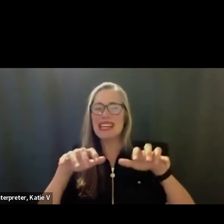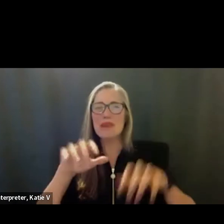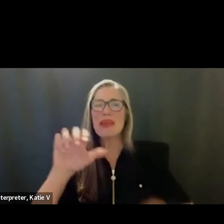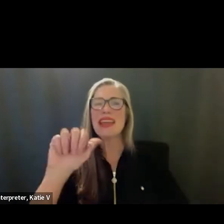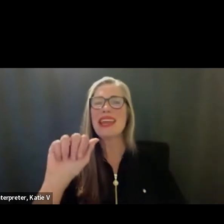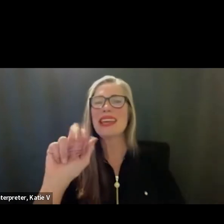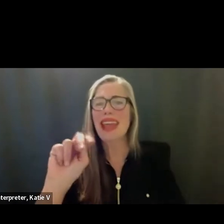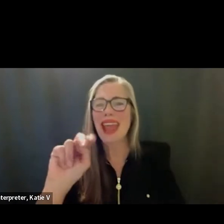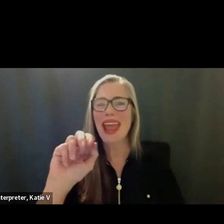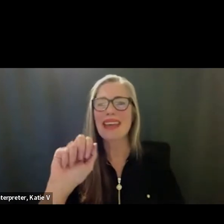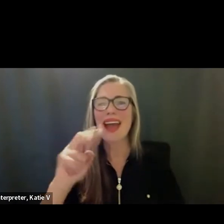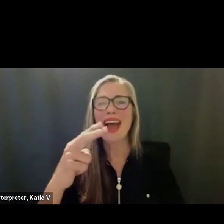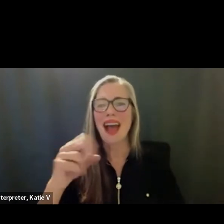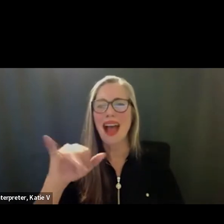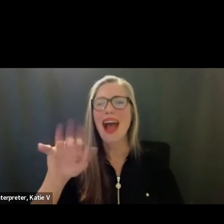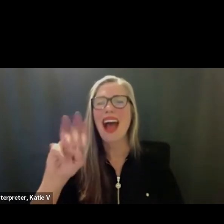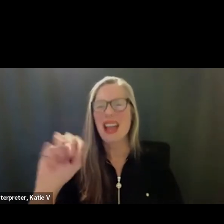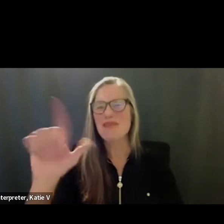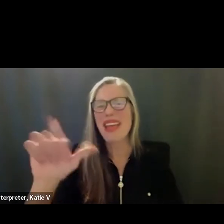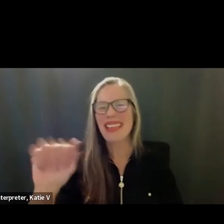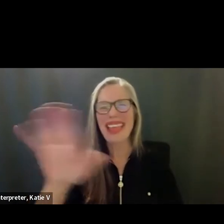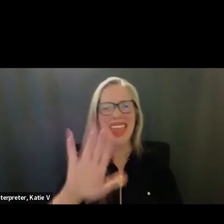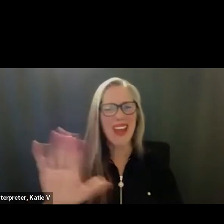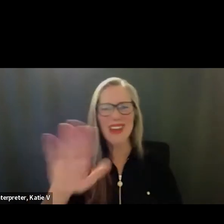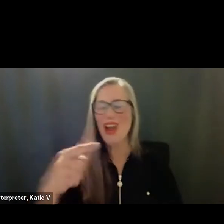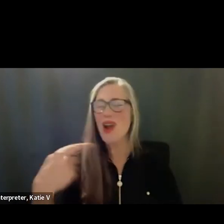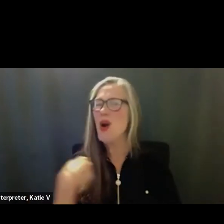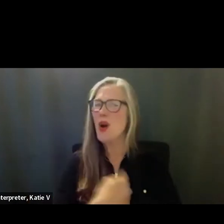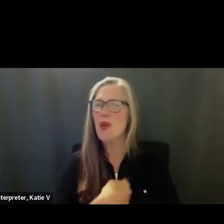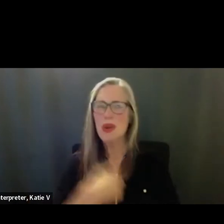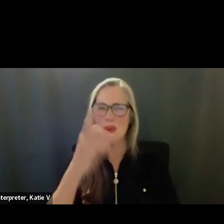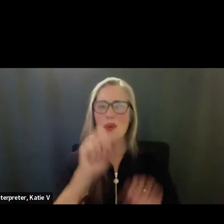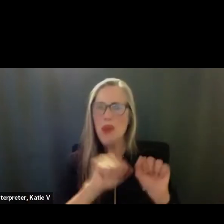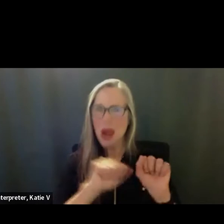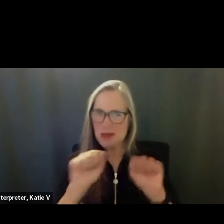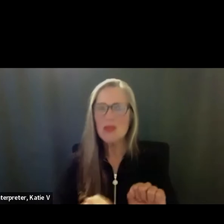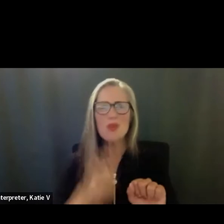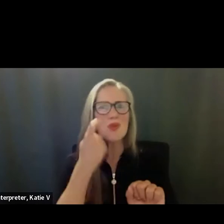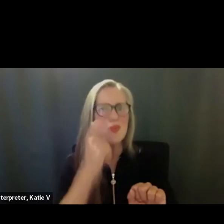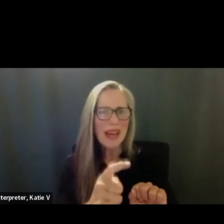strong student athletes. Next slide.